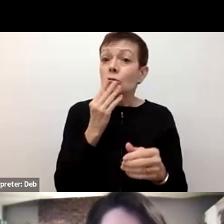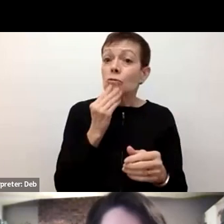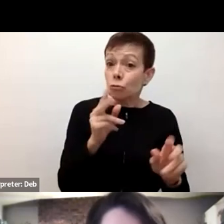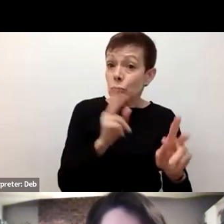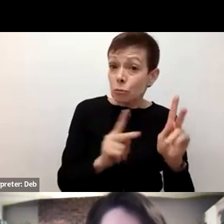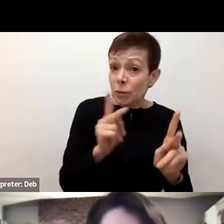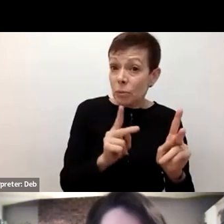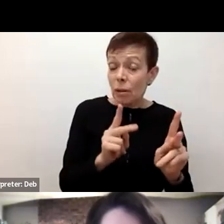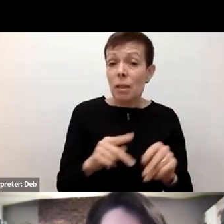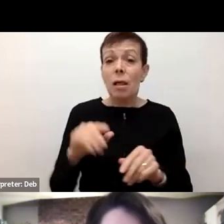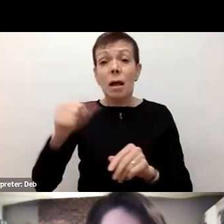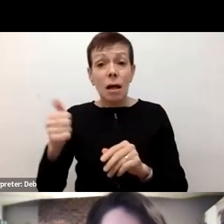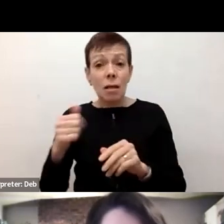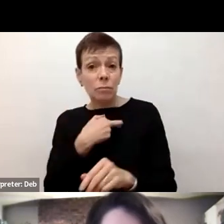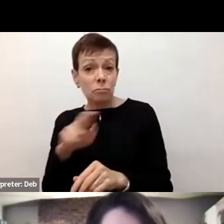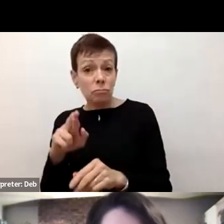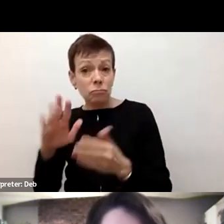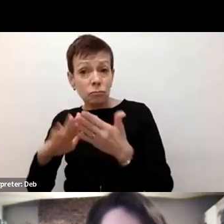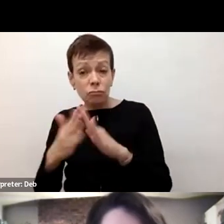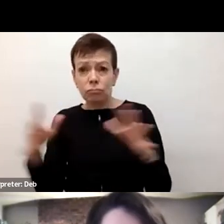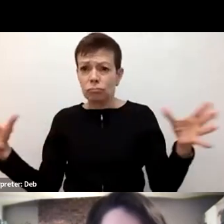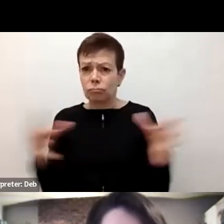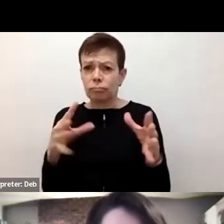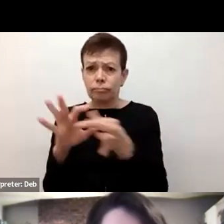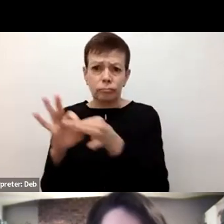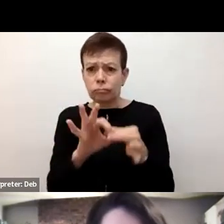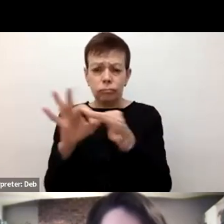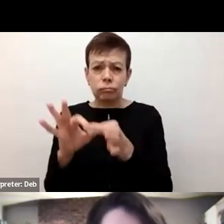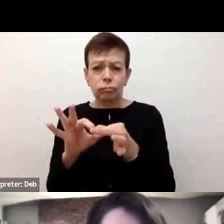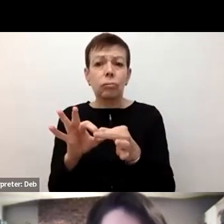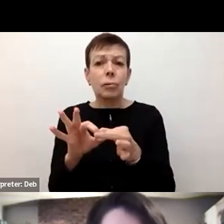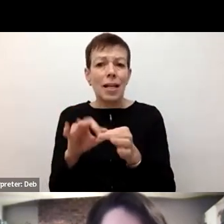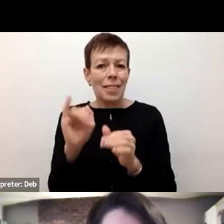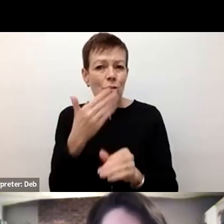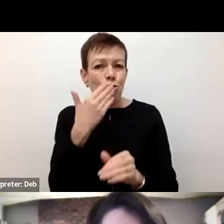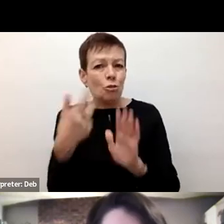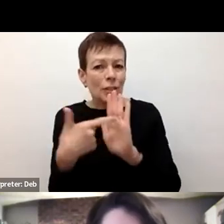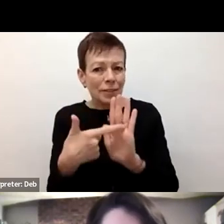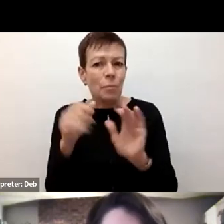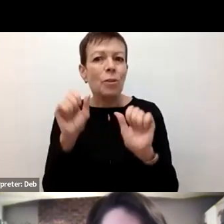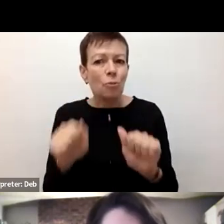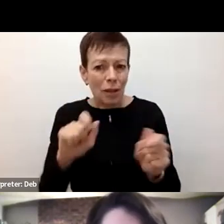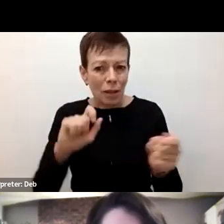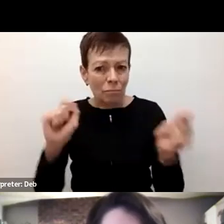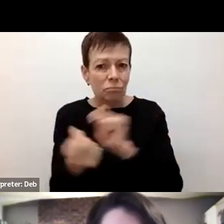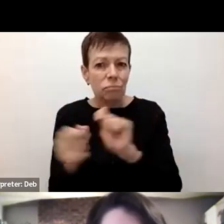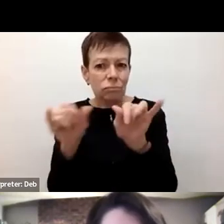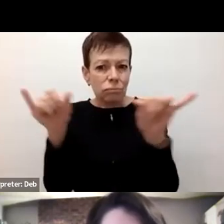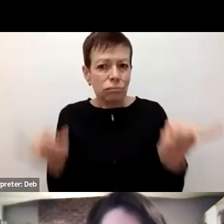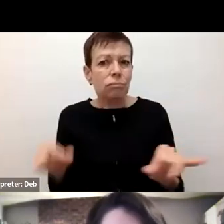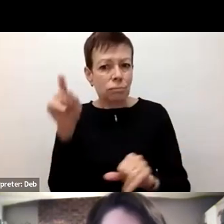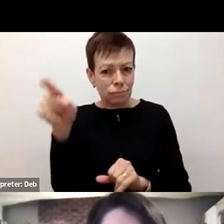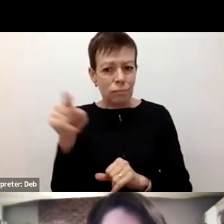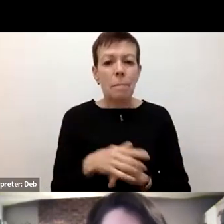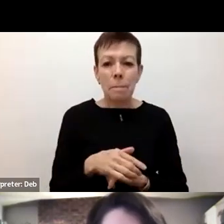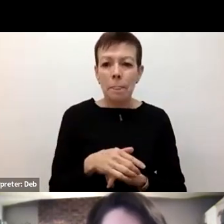other faith communities, really, really serves as an example. And I think there are levels, there are these, the